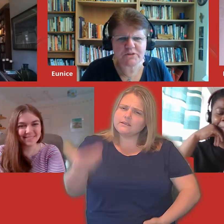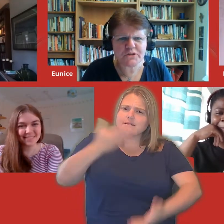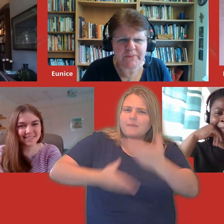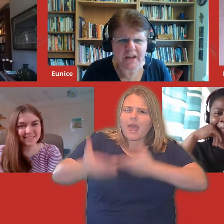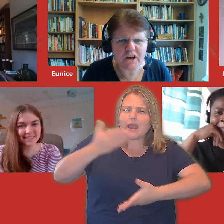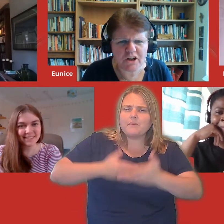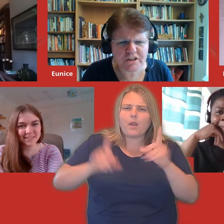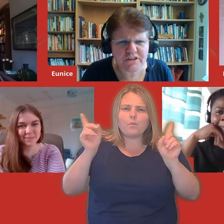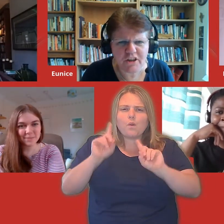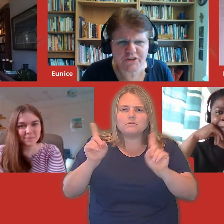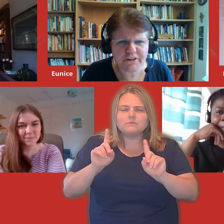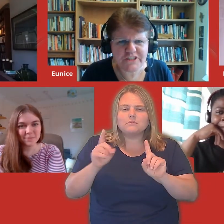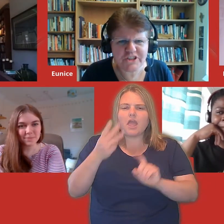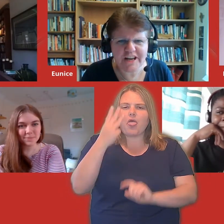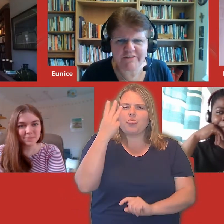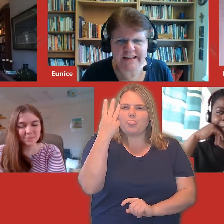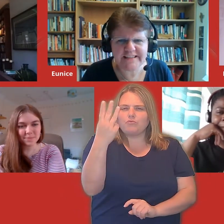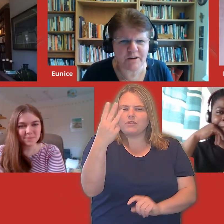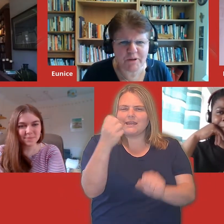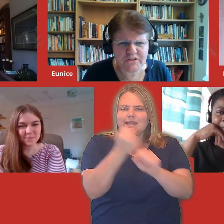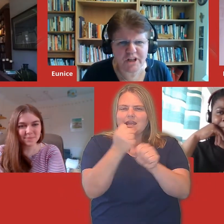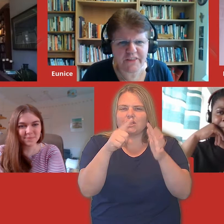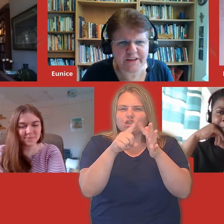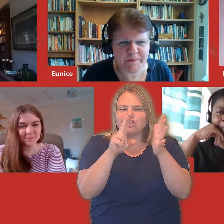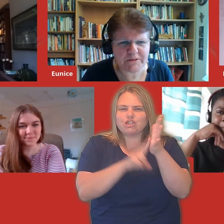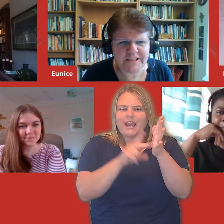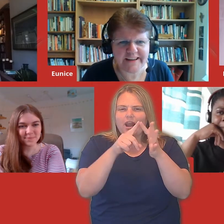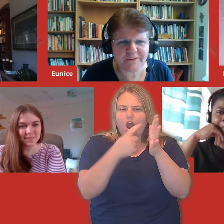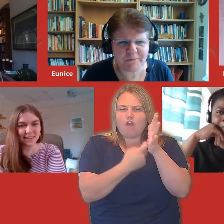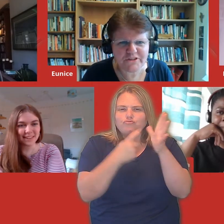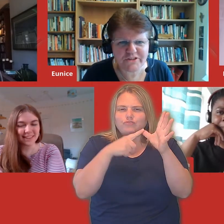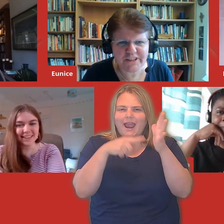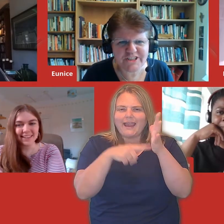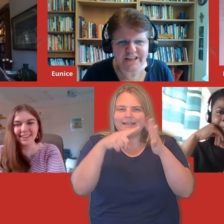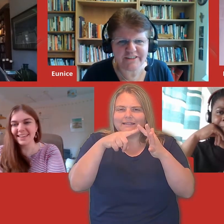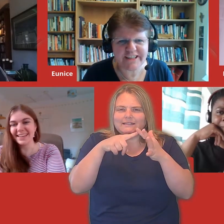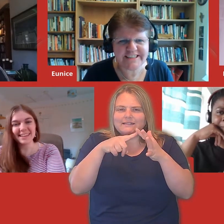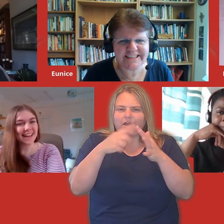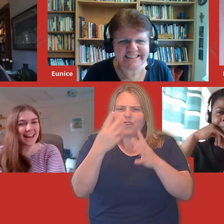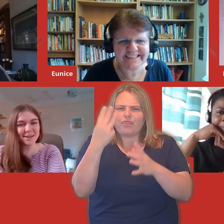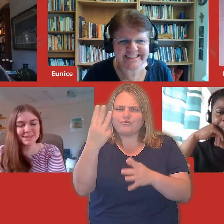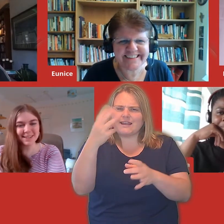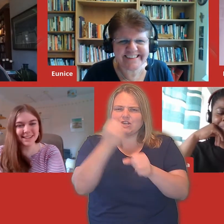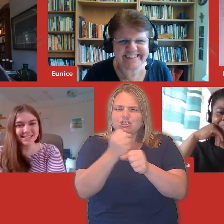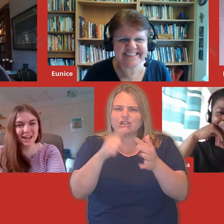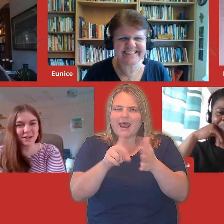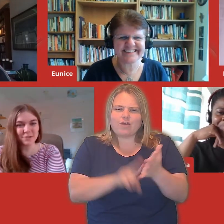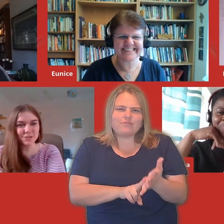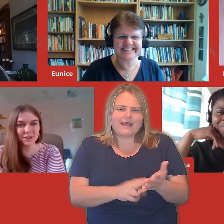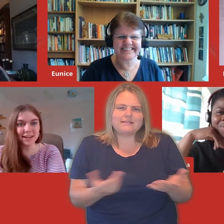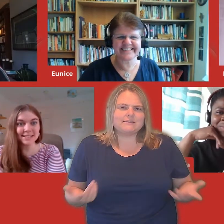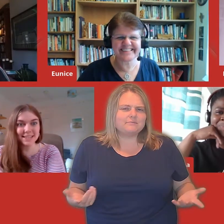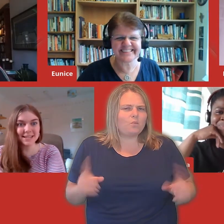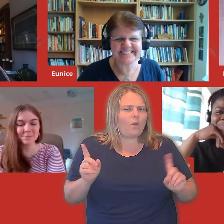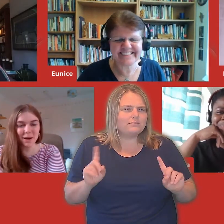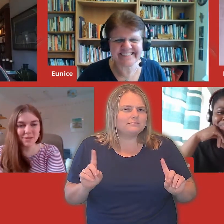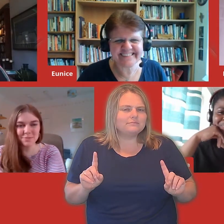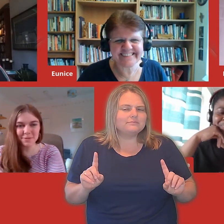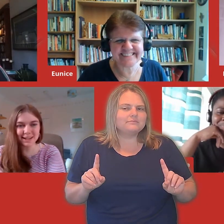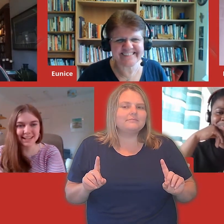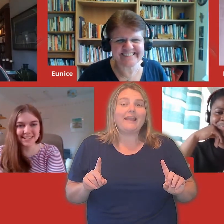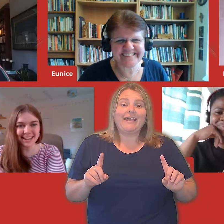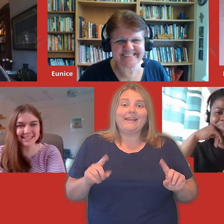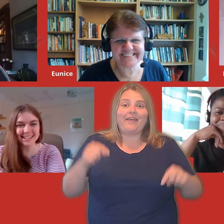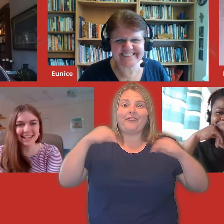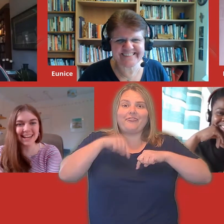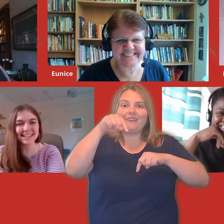tell us about something called Three Generate. Now, what's all that about, Hannah? What's Three Generate? Yeah, absolutely. So Three Generate is this month.